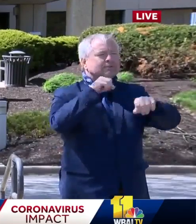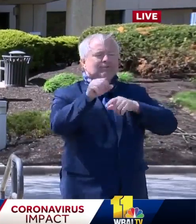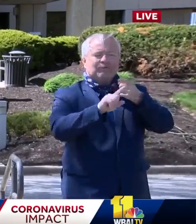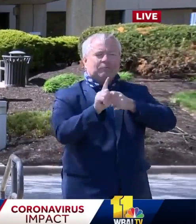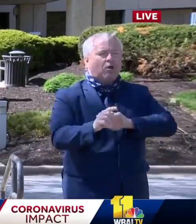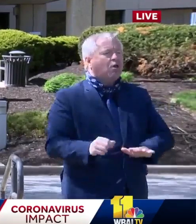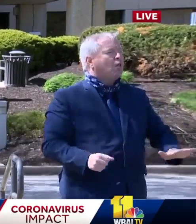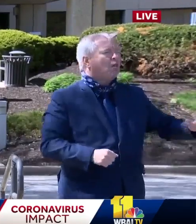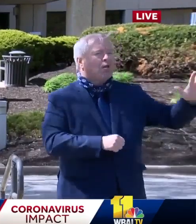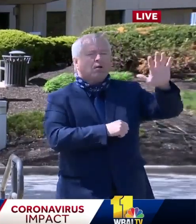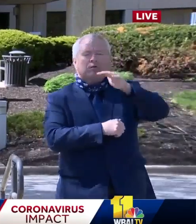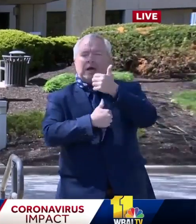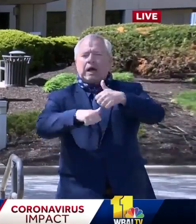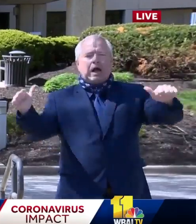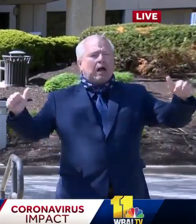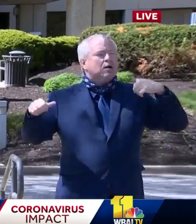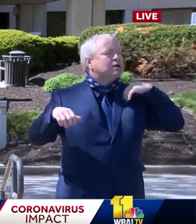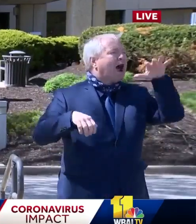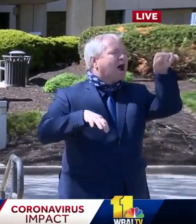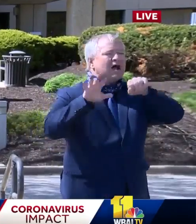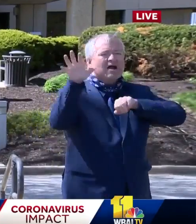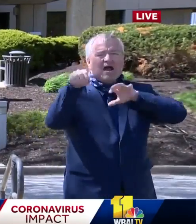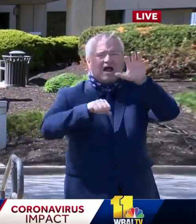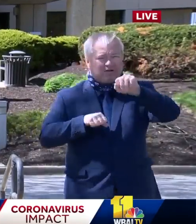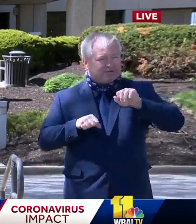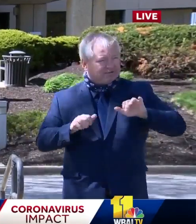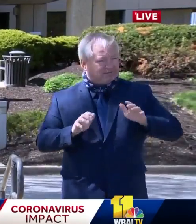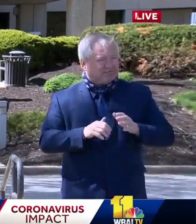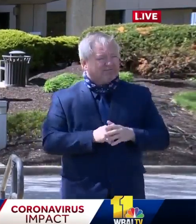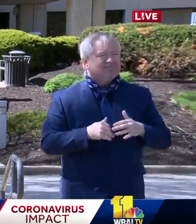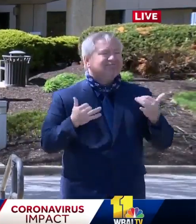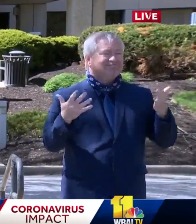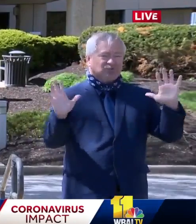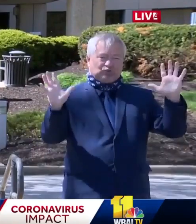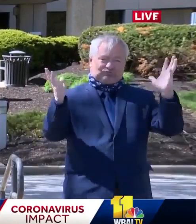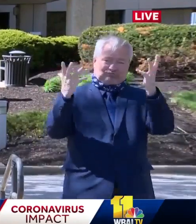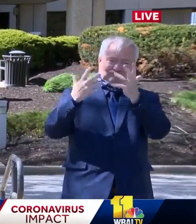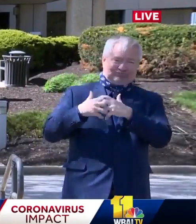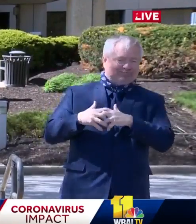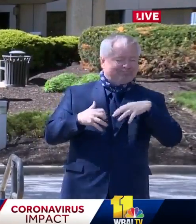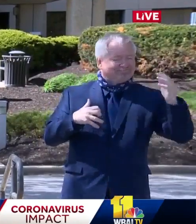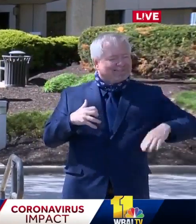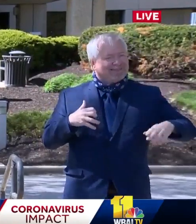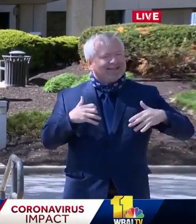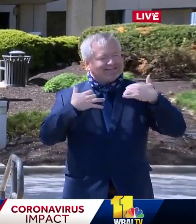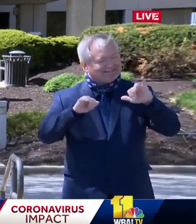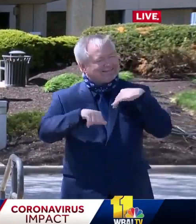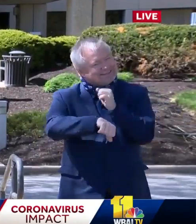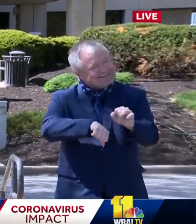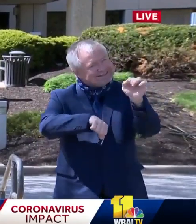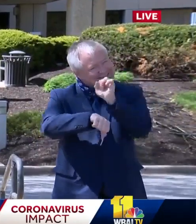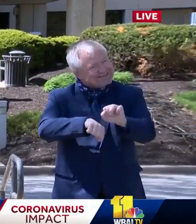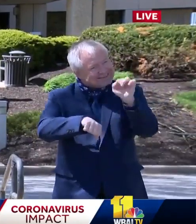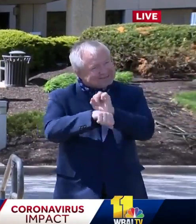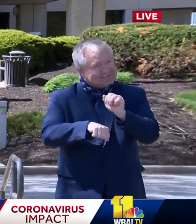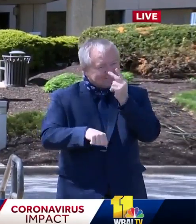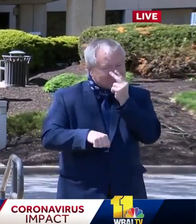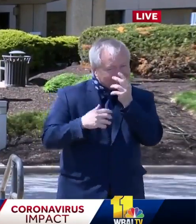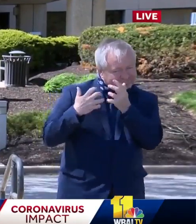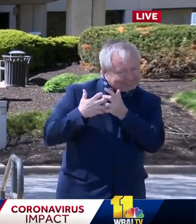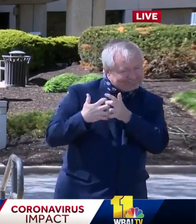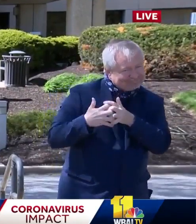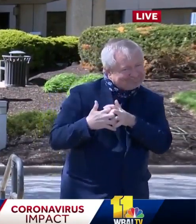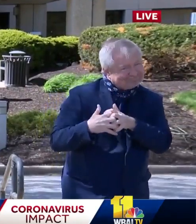this issue. And while the problem's not solved, they have made and are continuing to make great progress with large